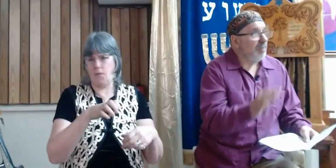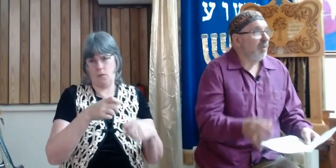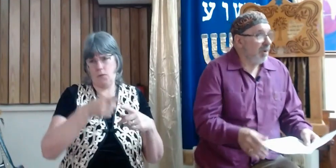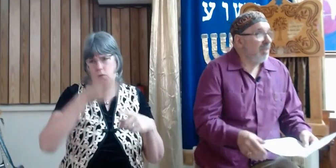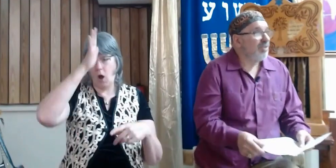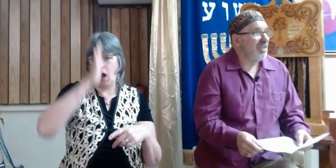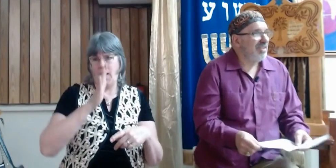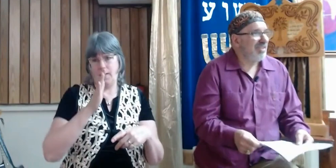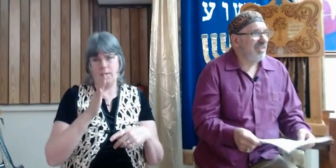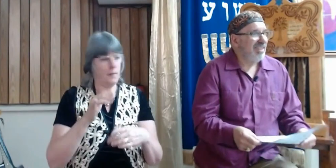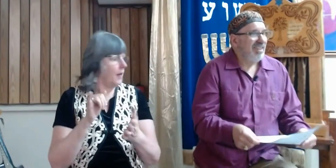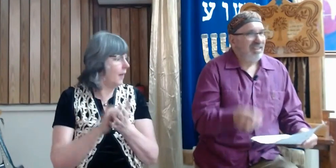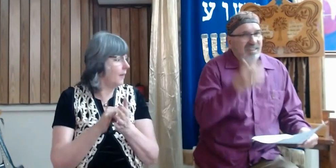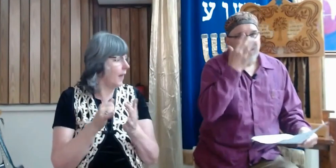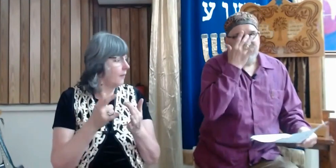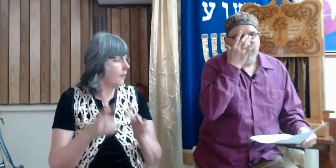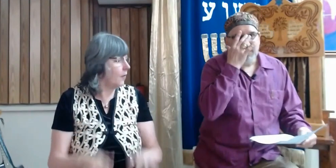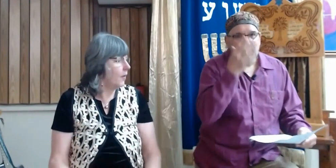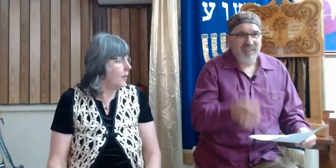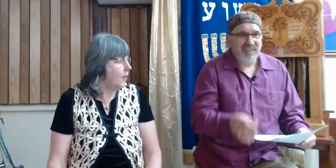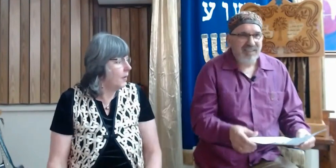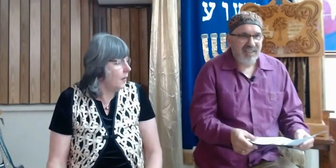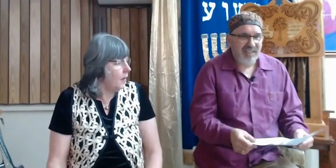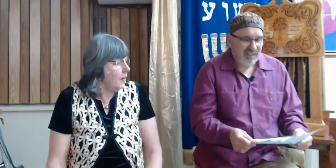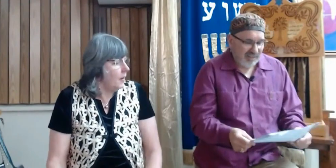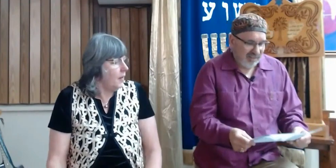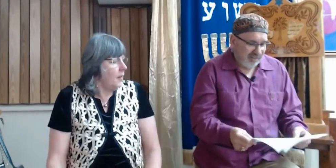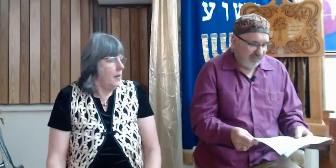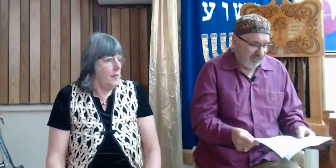the end of my parenthesis on